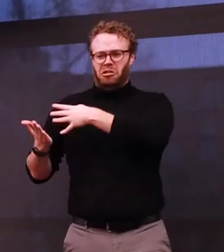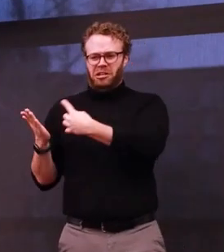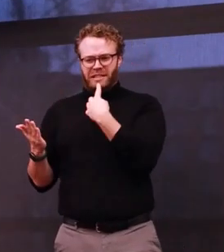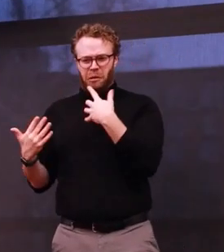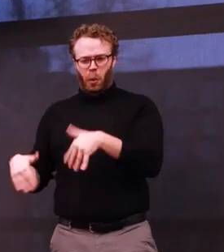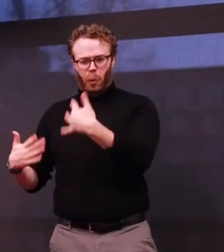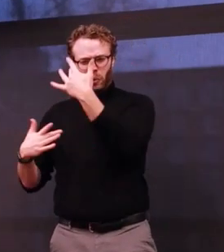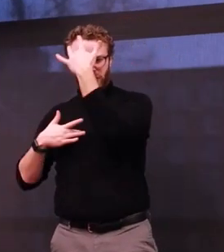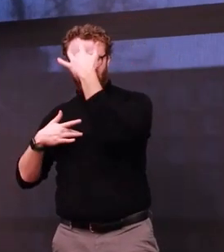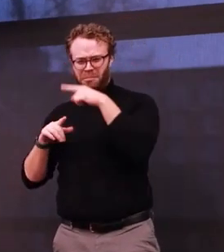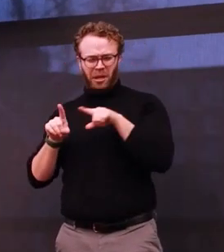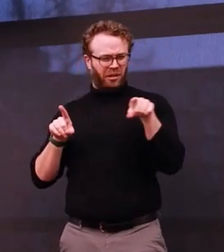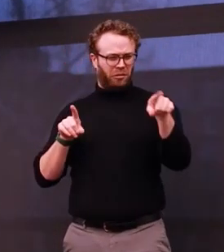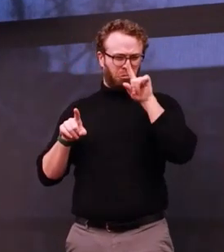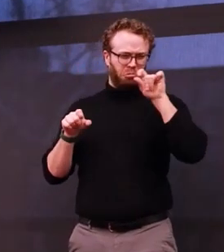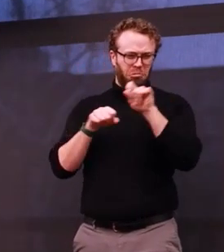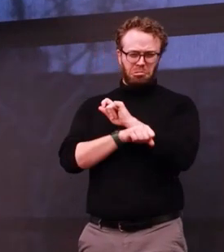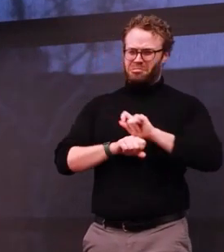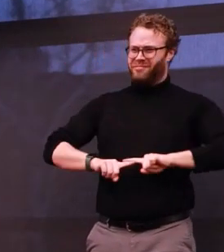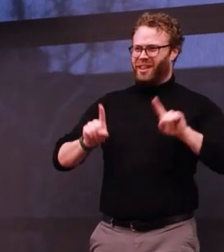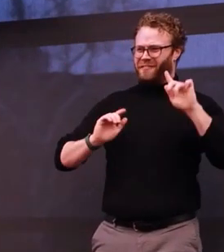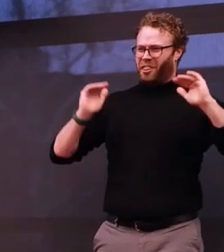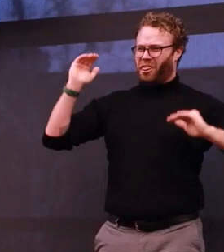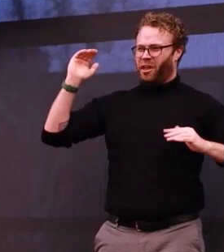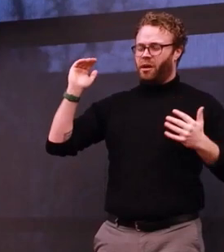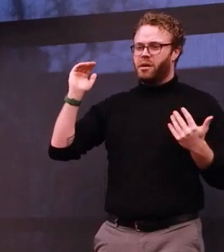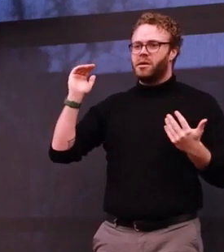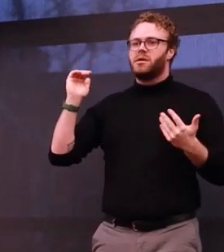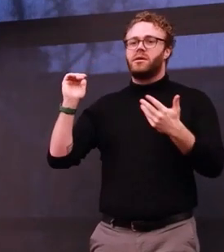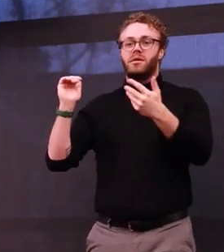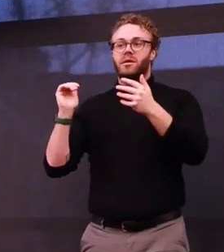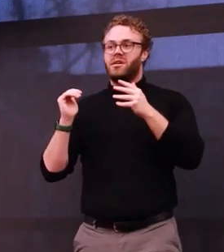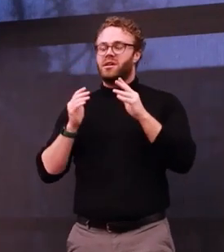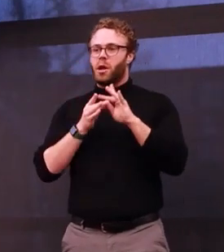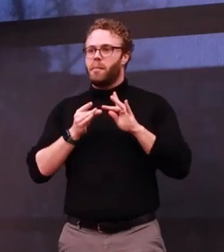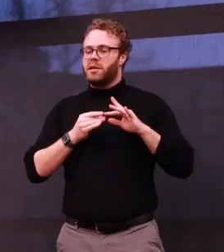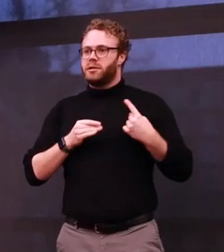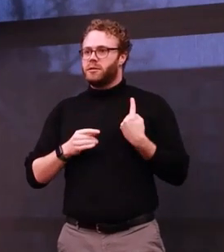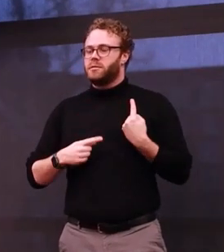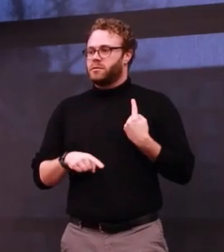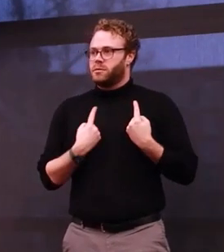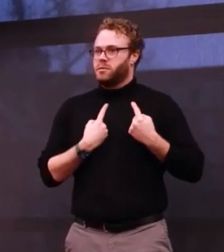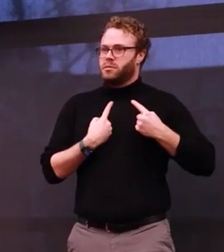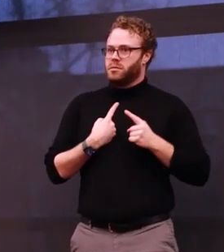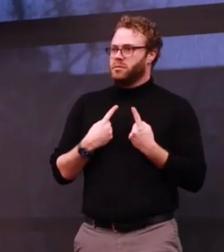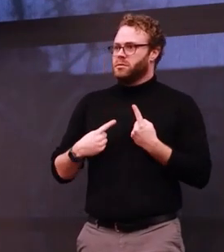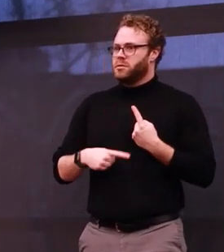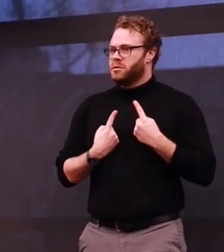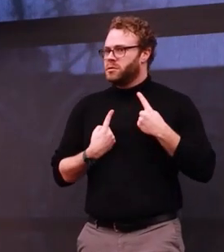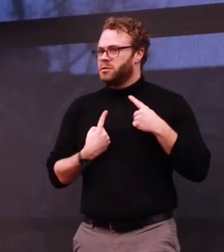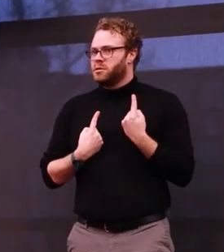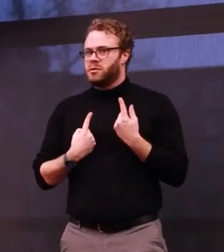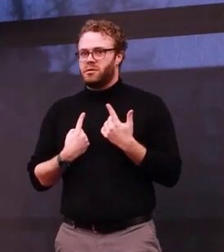So, all of these comments made me feel like my pain wasn't visible.